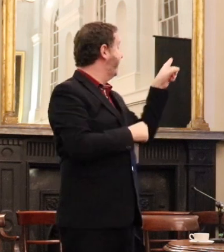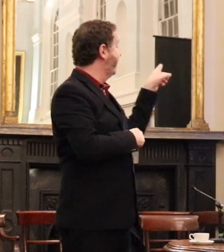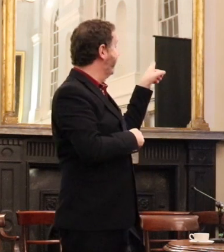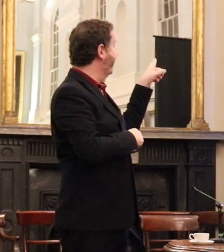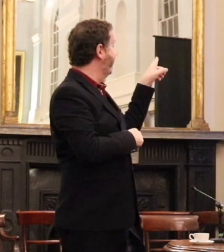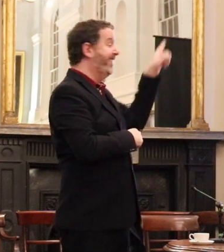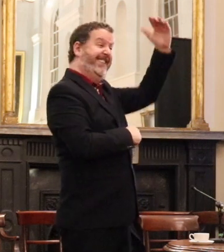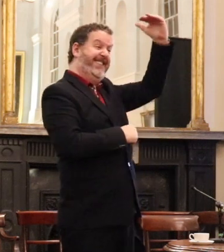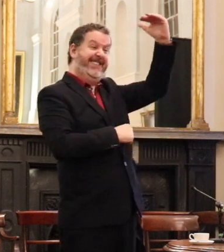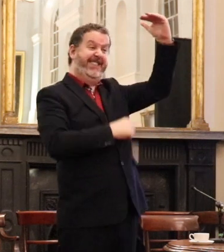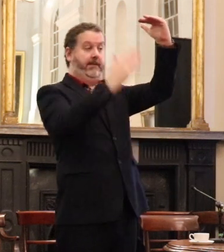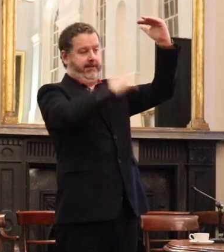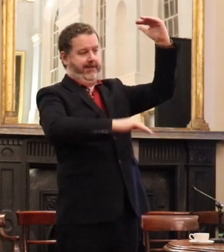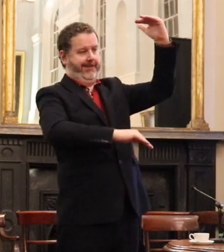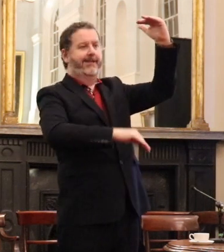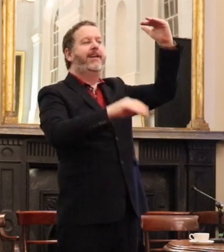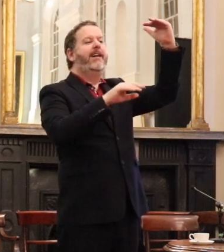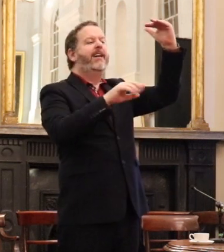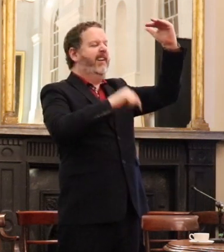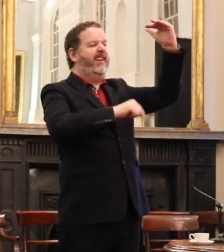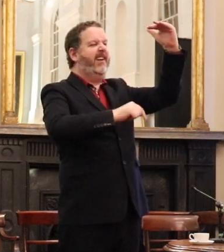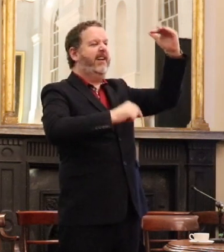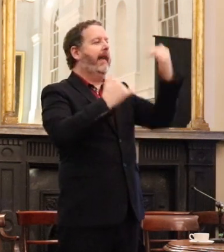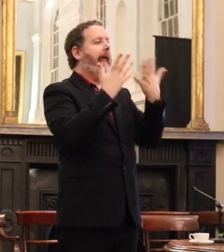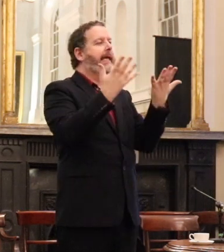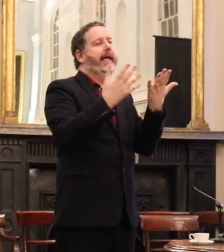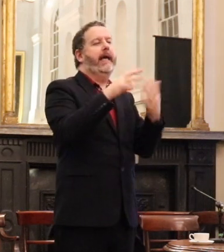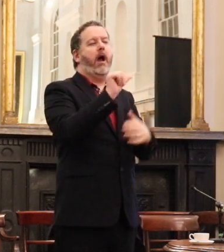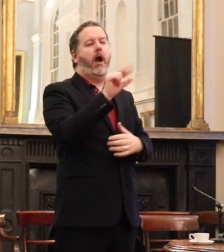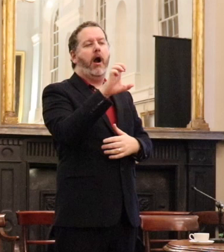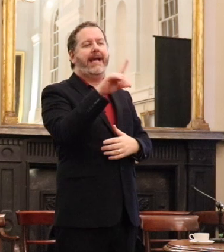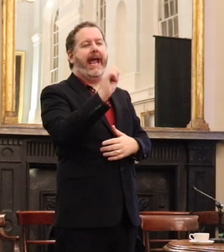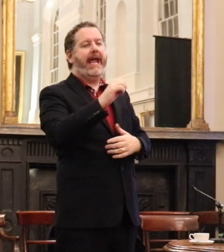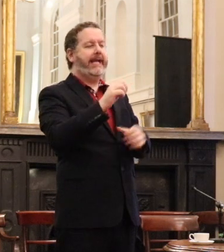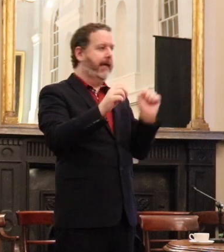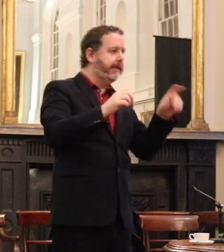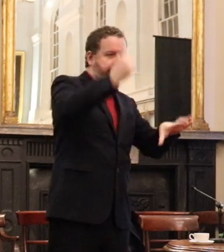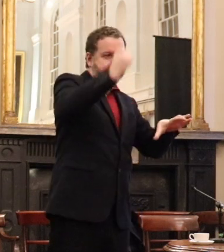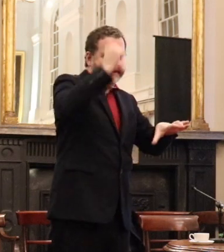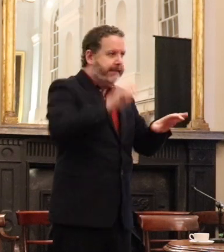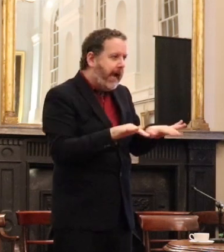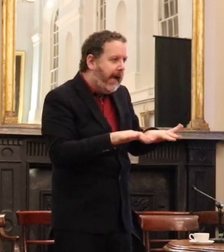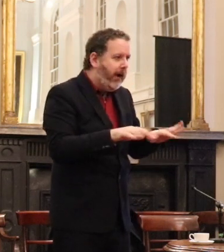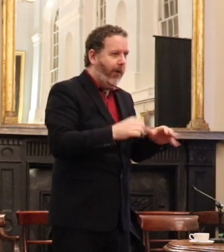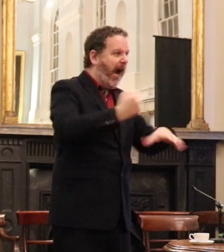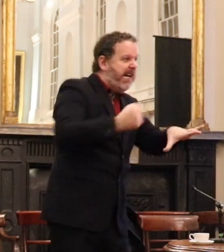The fighter was an amusement arcade for us in the 1960s. But if you do know about it, you definitely can't have a mis-fake team.